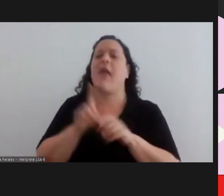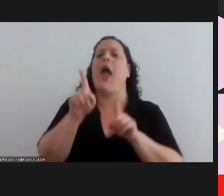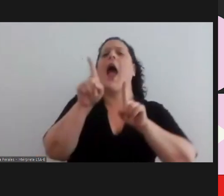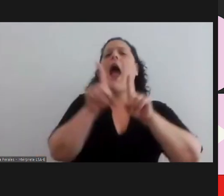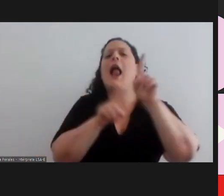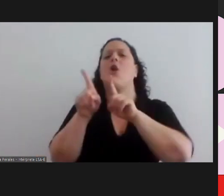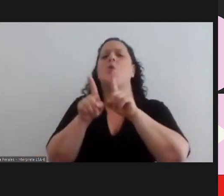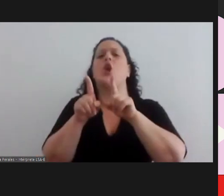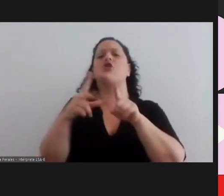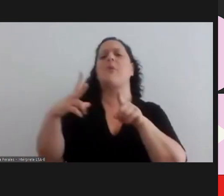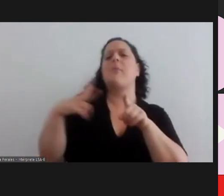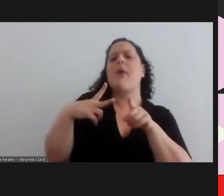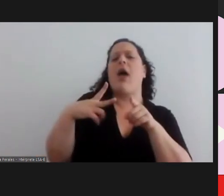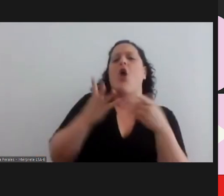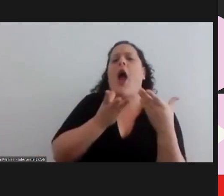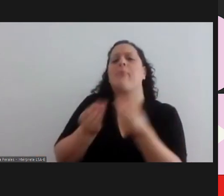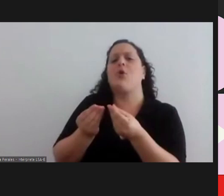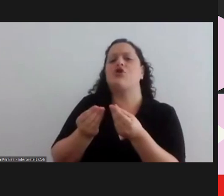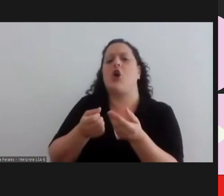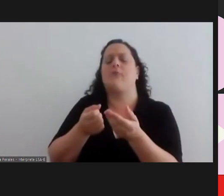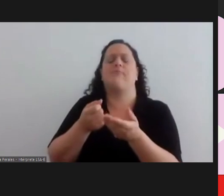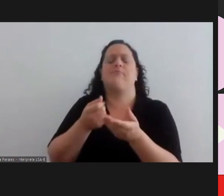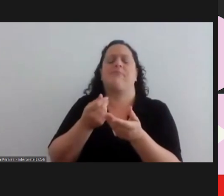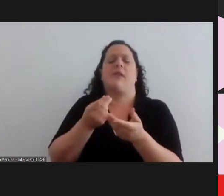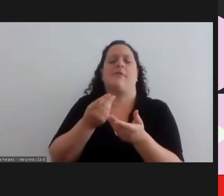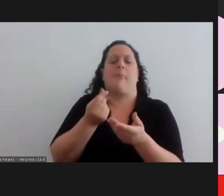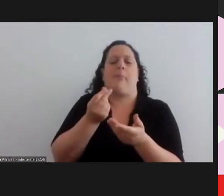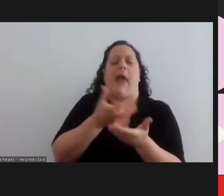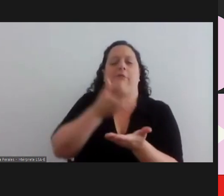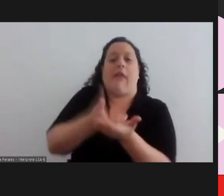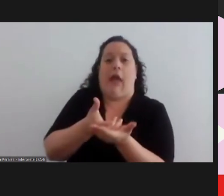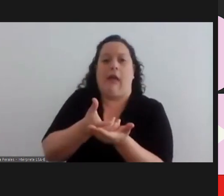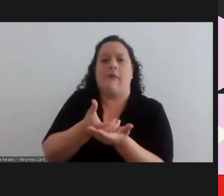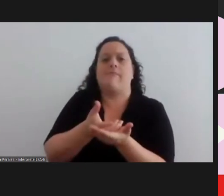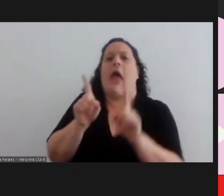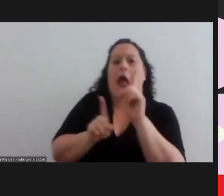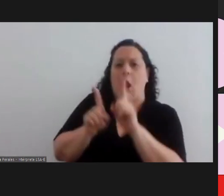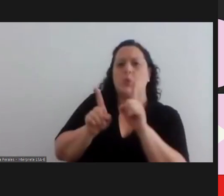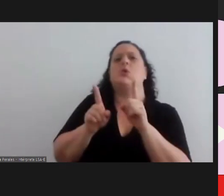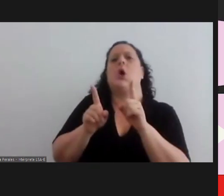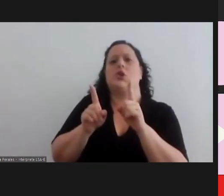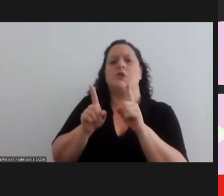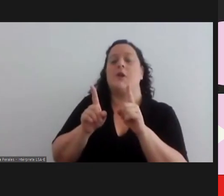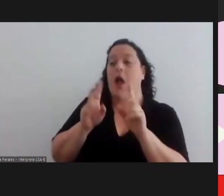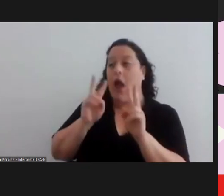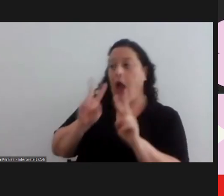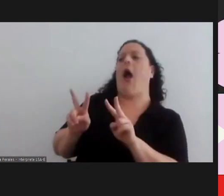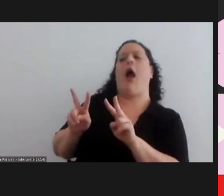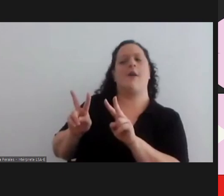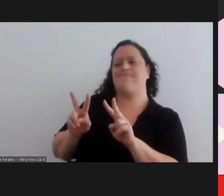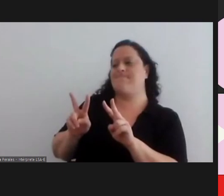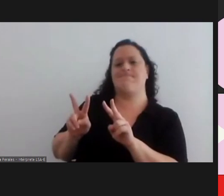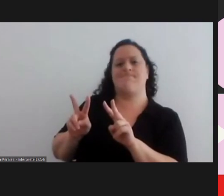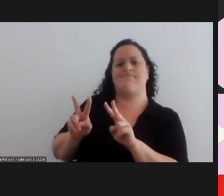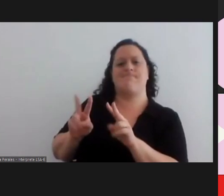some of the sponsors some of the private sponsors that were part of us a part of the festival for so many years took a